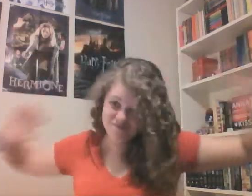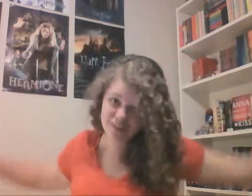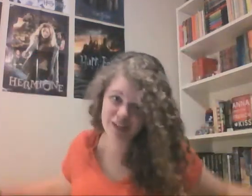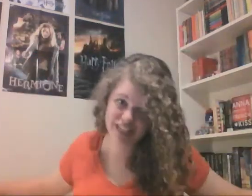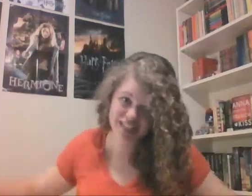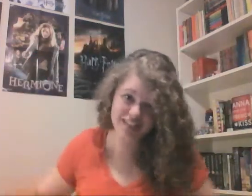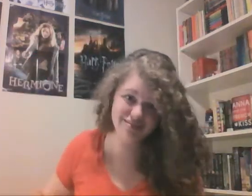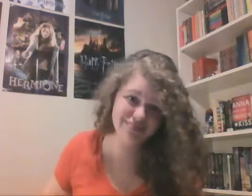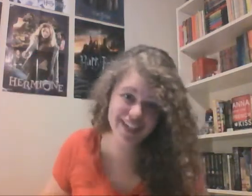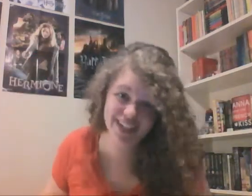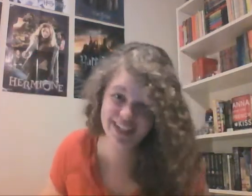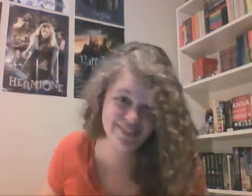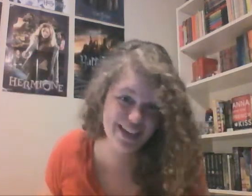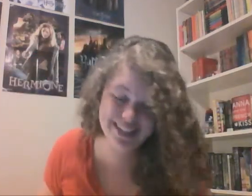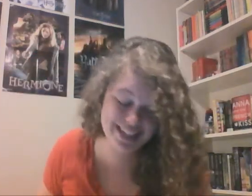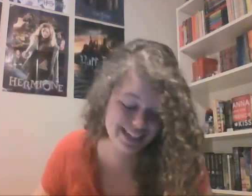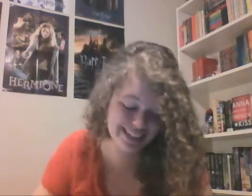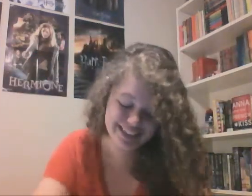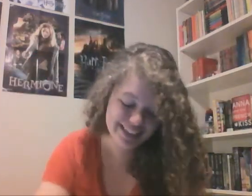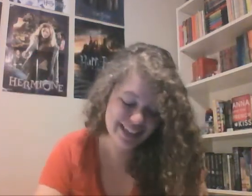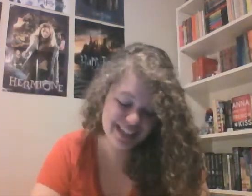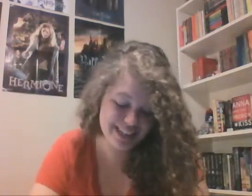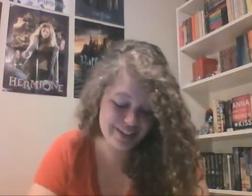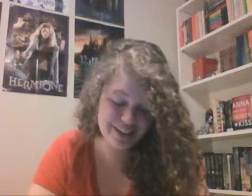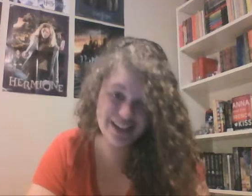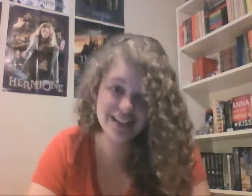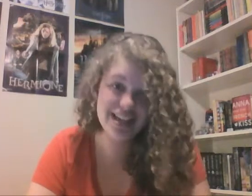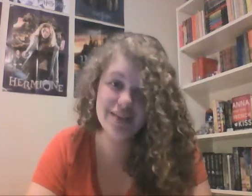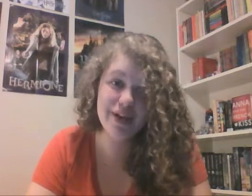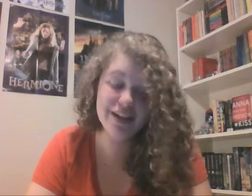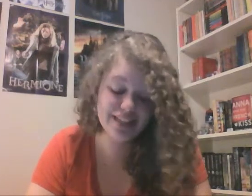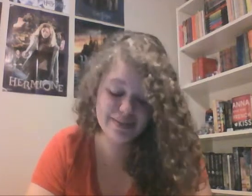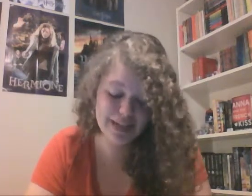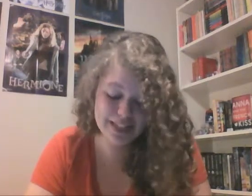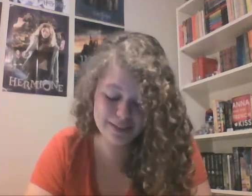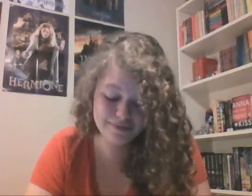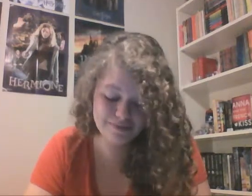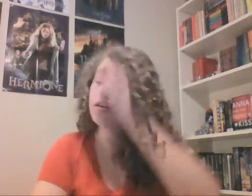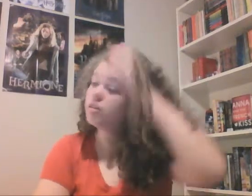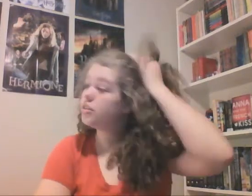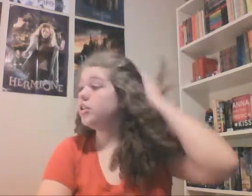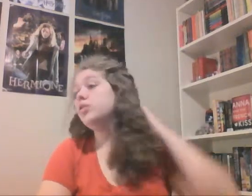amazing. Amazing. That's all I can say about it. It's amazing. So